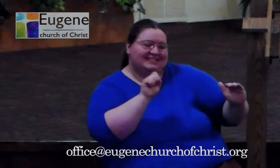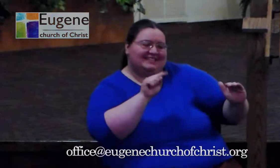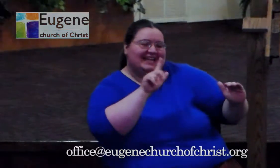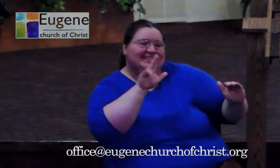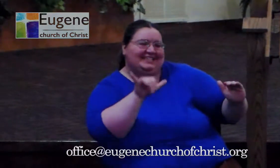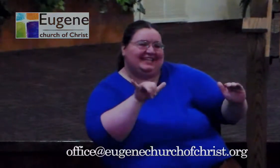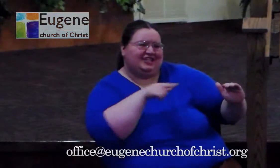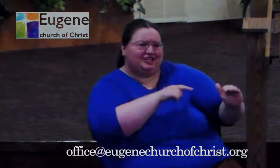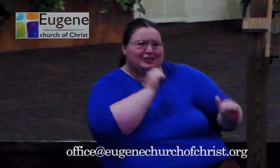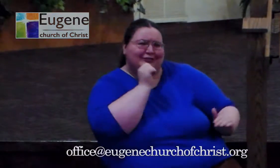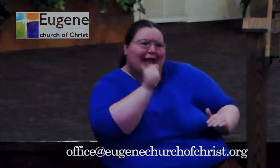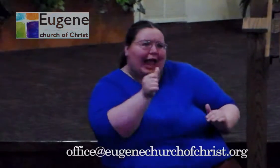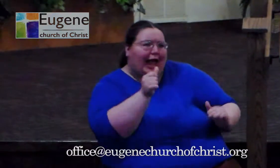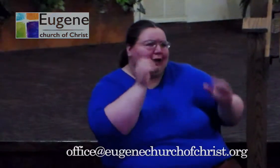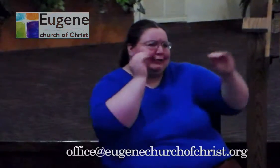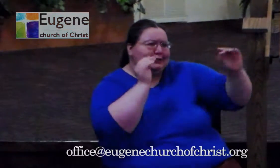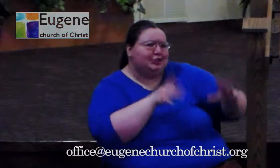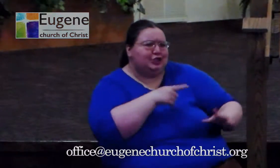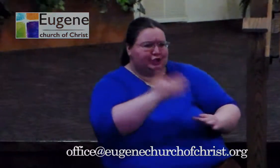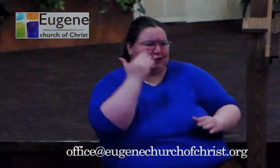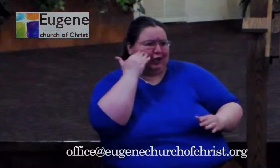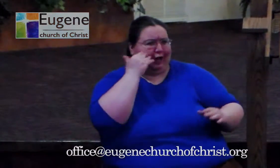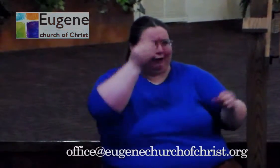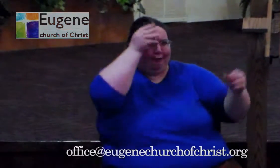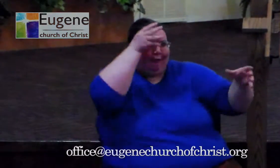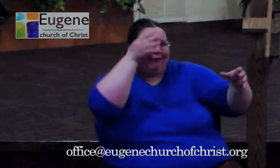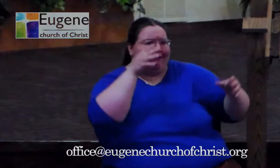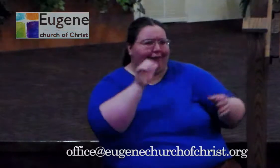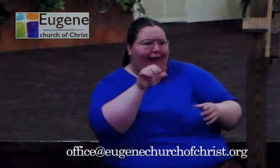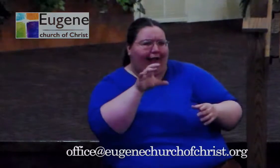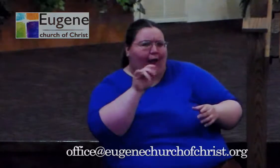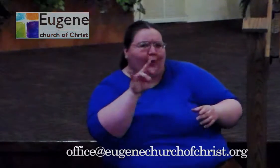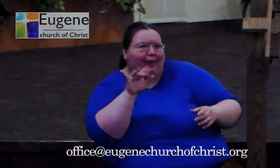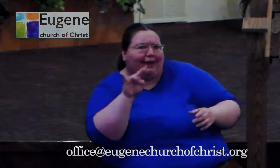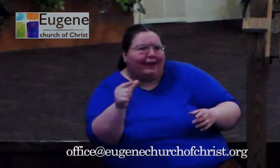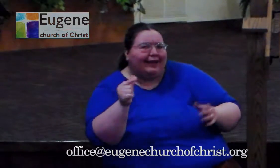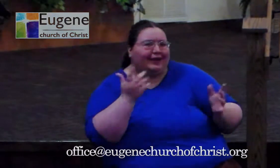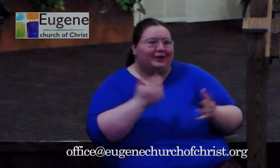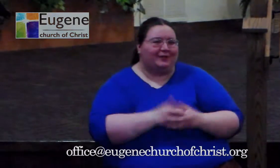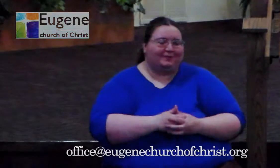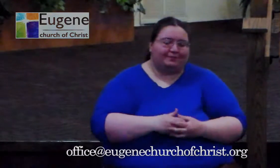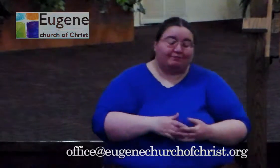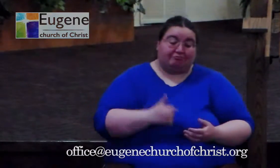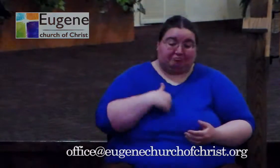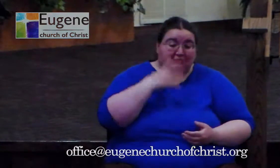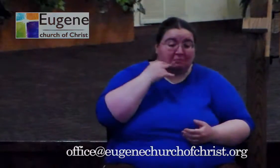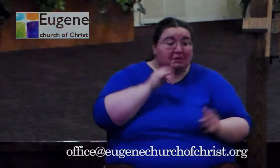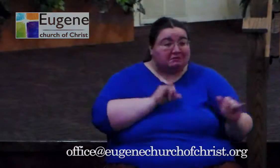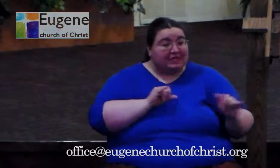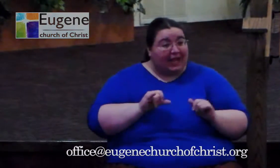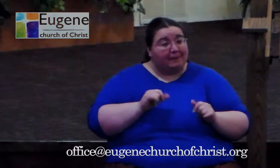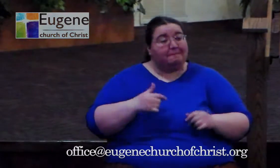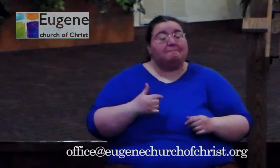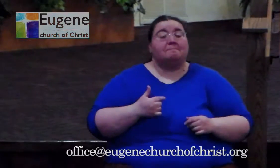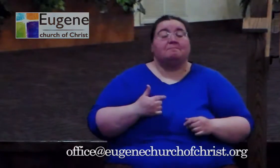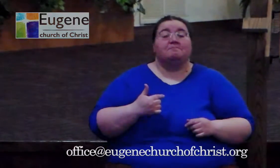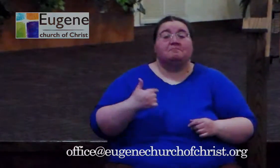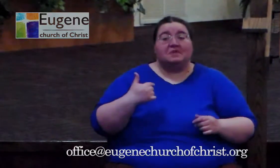experienced the same thing in going home to Mobile, Alabama. I took a group of teenagers there. I think I mentioned this a couple years ago. Took a group of teenagers there to do some hurricane